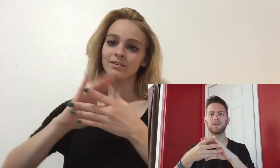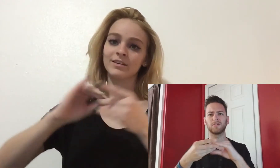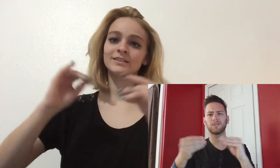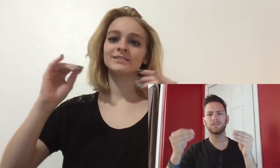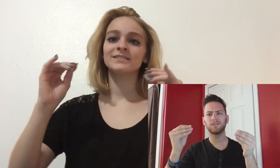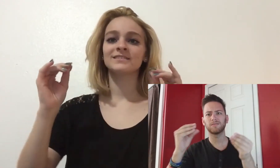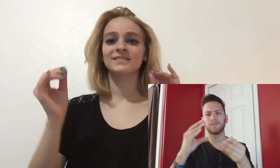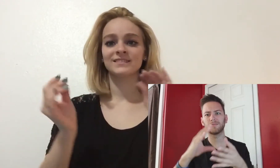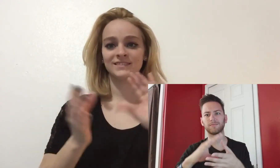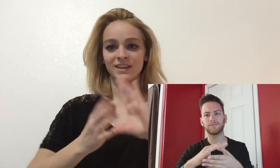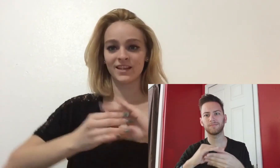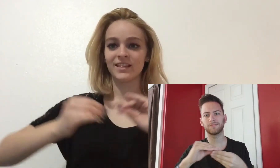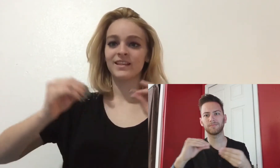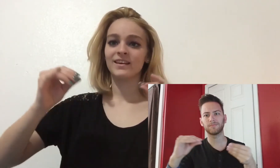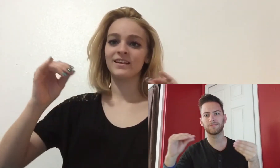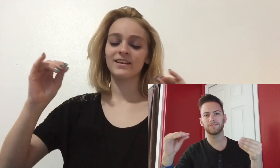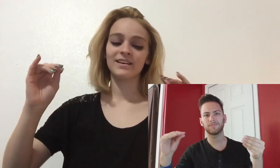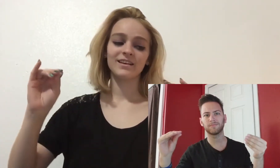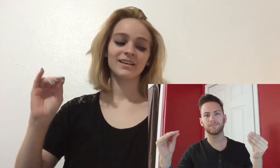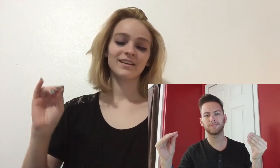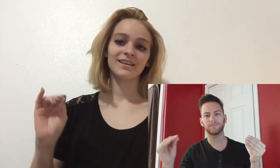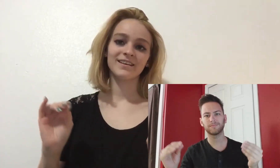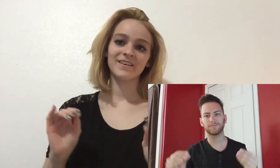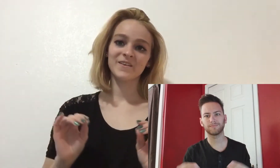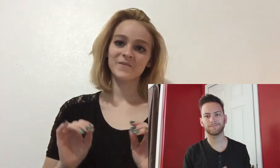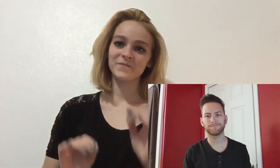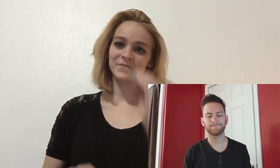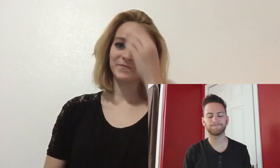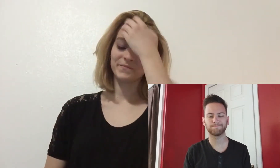once in a lullaby.